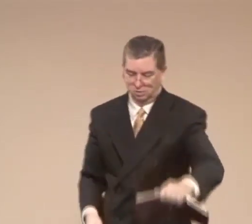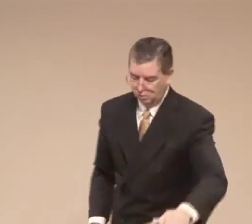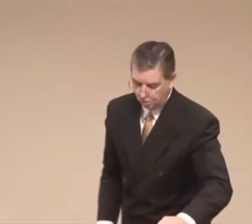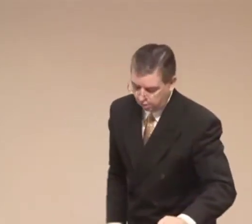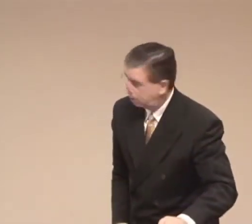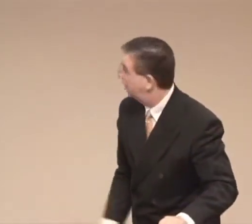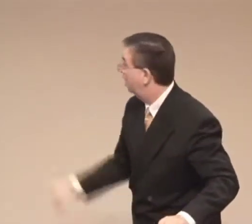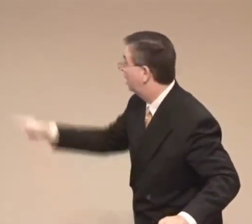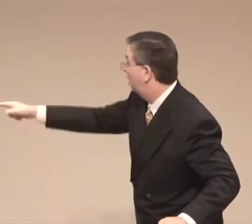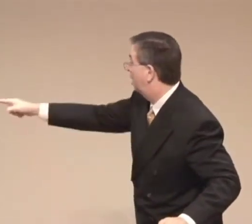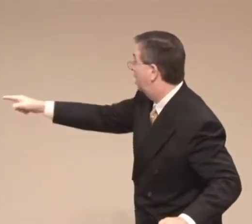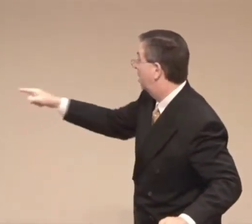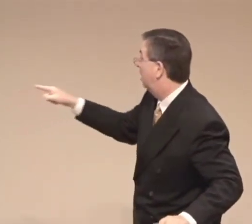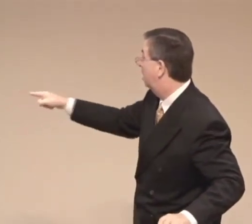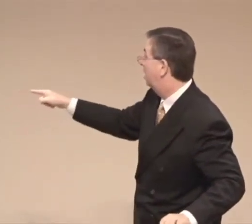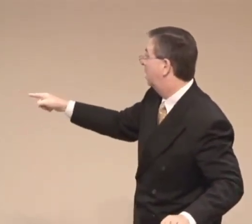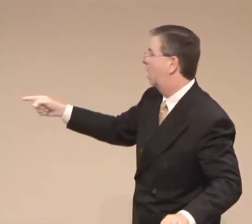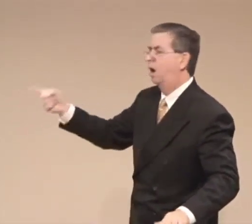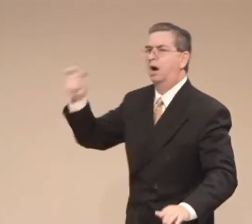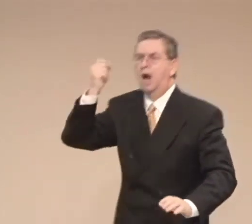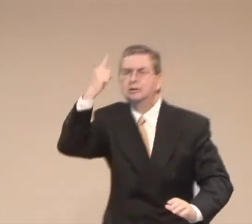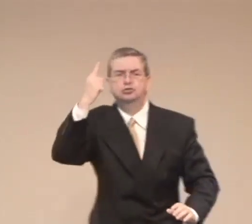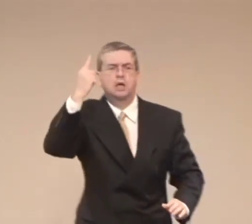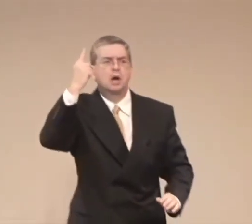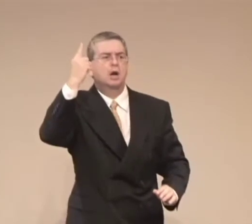And the truth that we get comes from God's word.